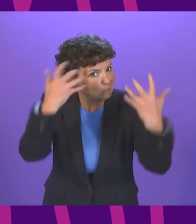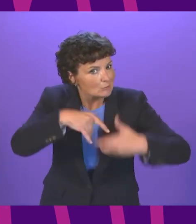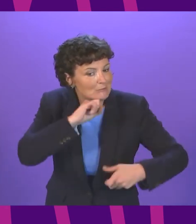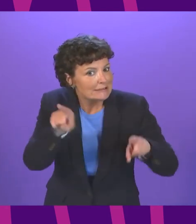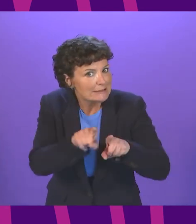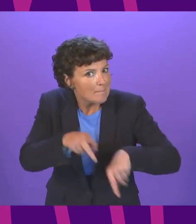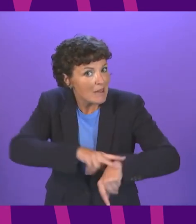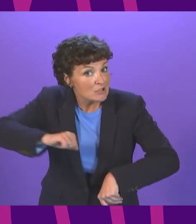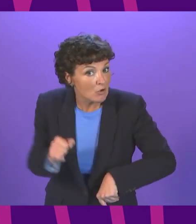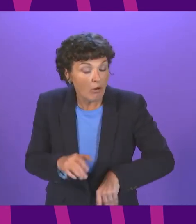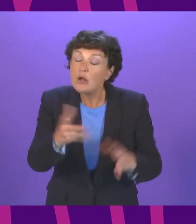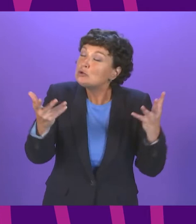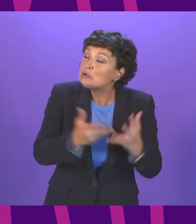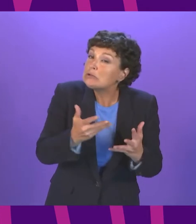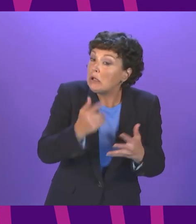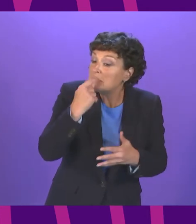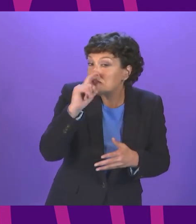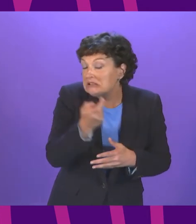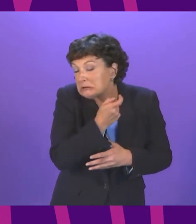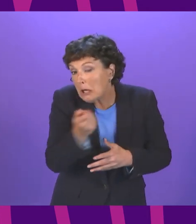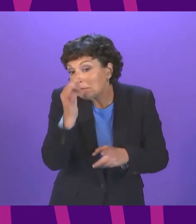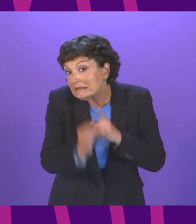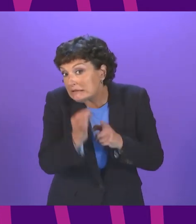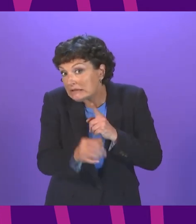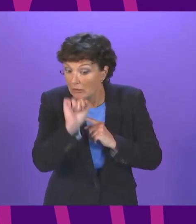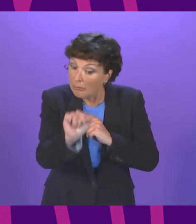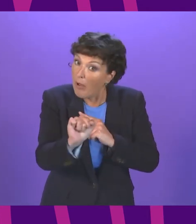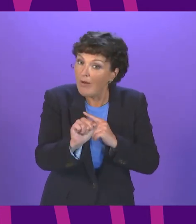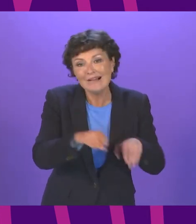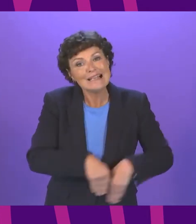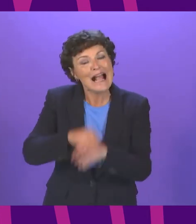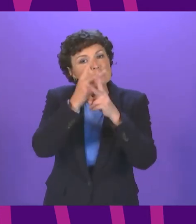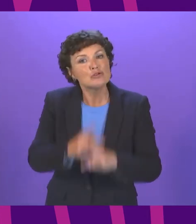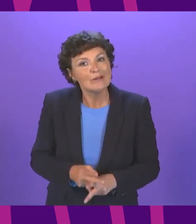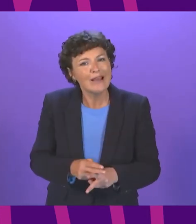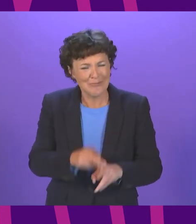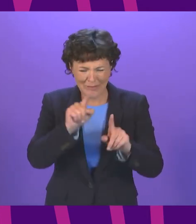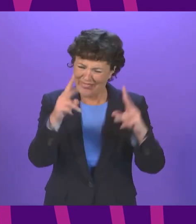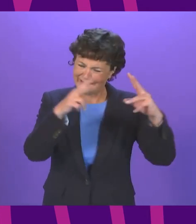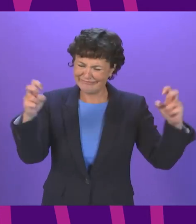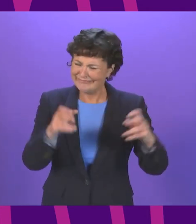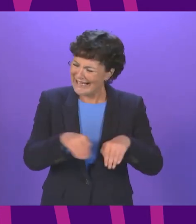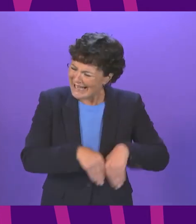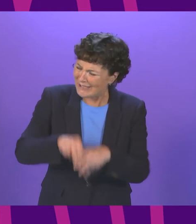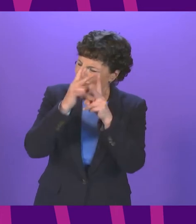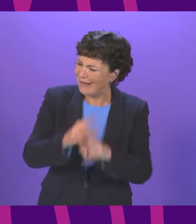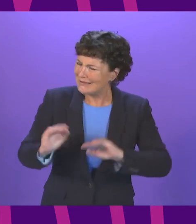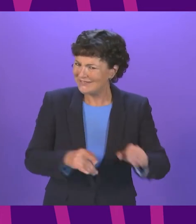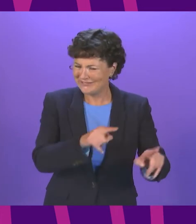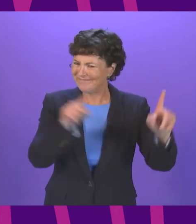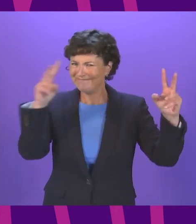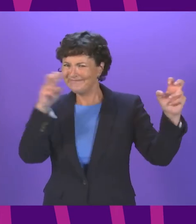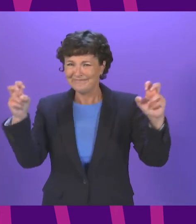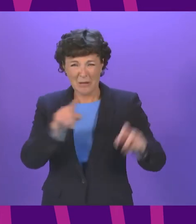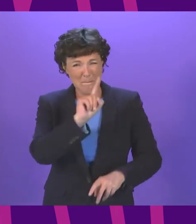see some further detail about those proposals for a national care service but that term itself is deceiving the First Minister has many talents but she is not